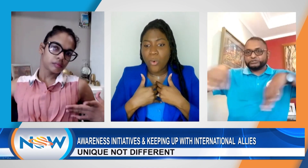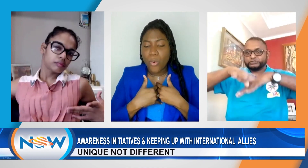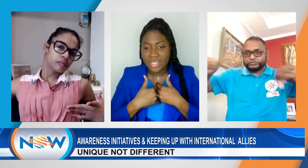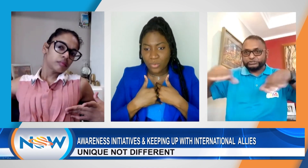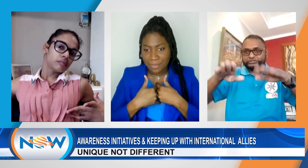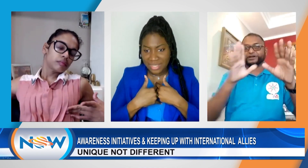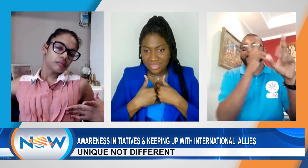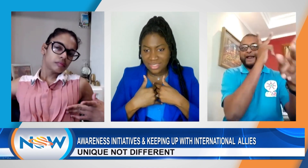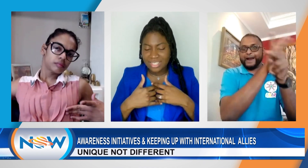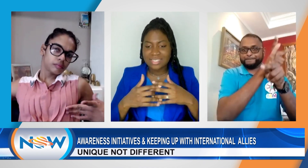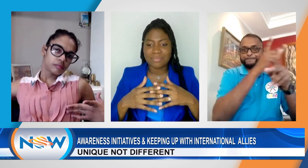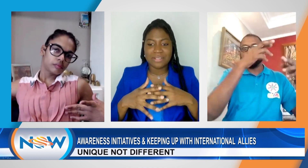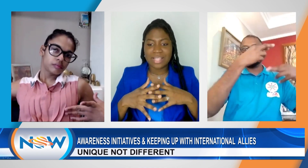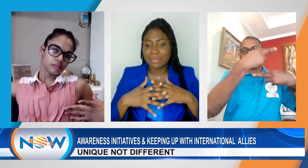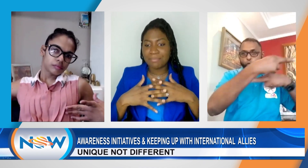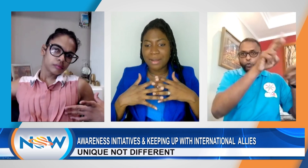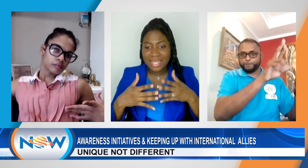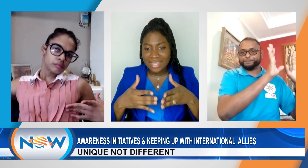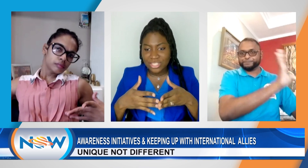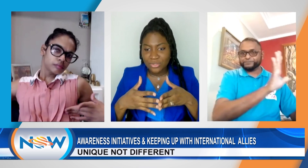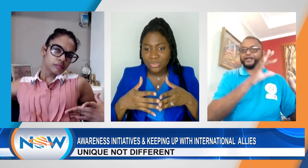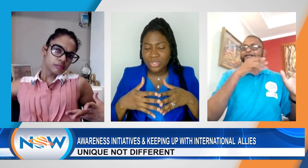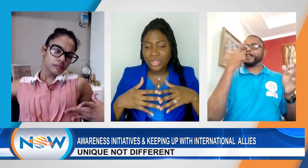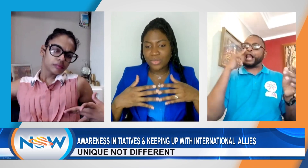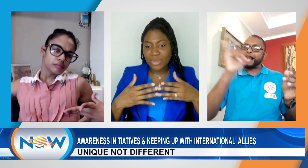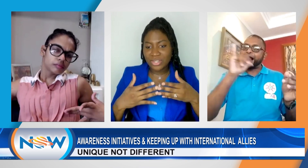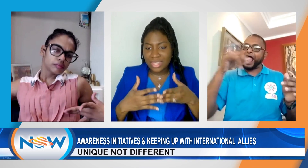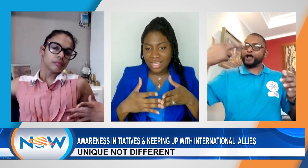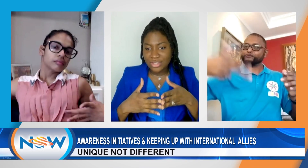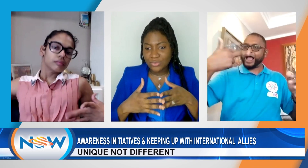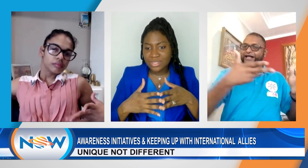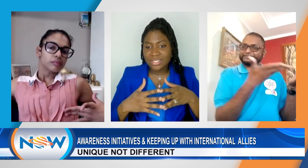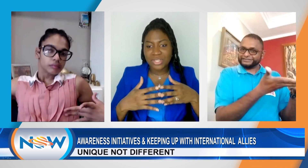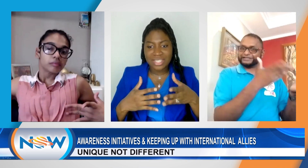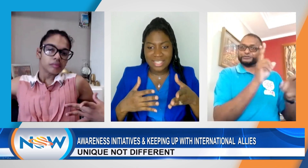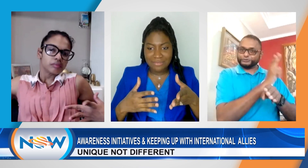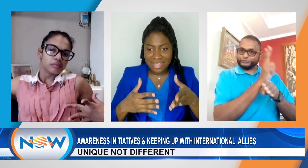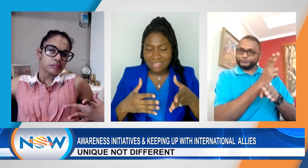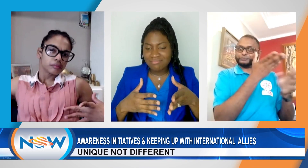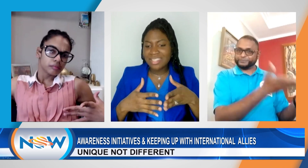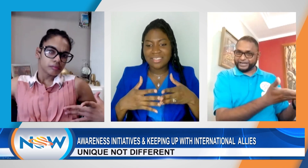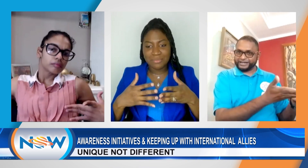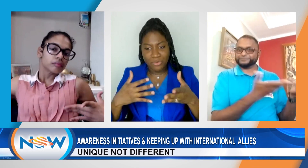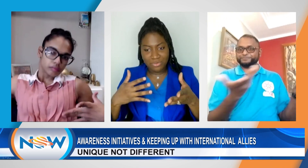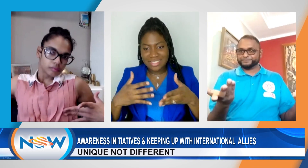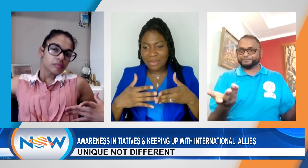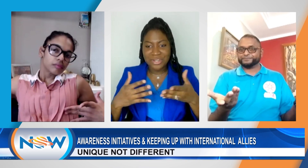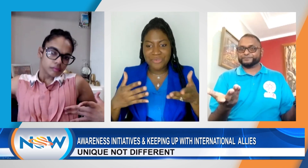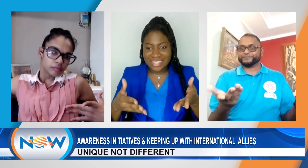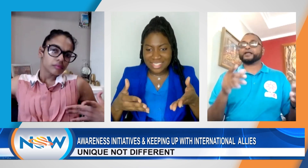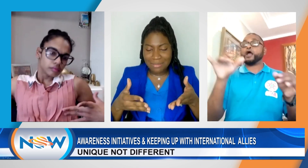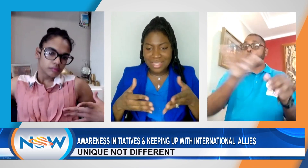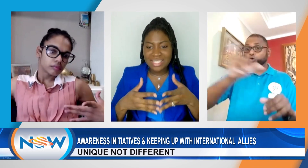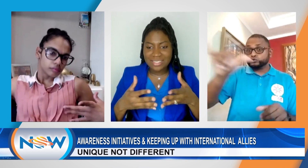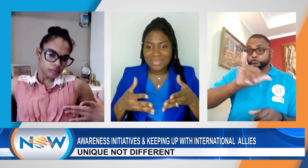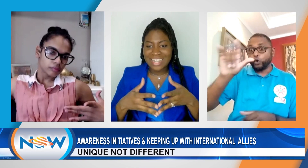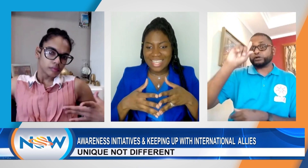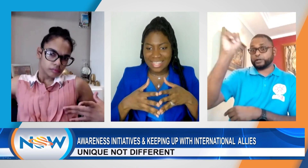own equipment. It's something that the public can use. When you're there, you use it. When you're leaving, you move. Just like when you're renting something, it's something like